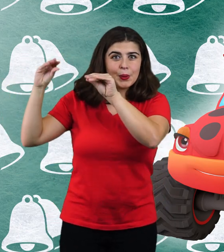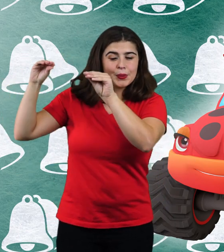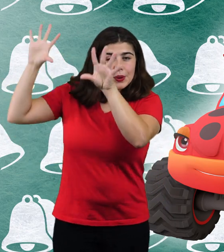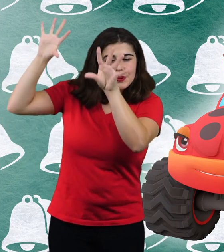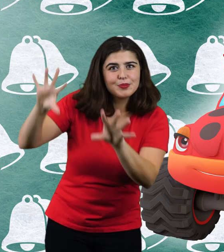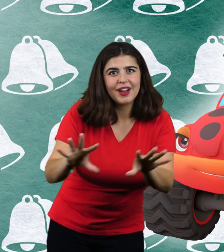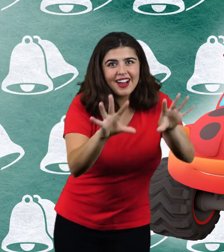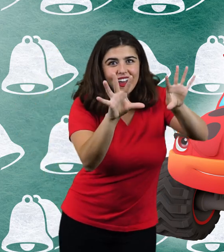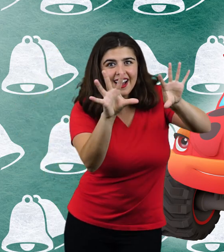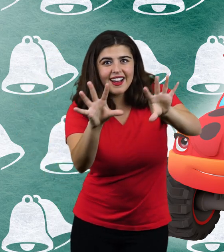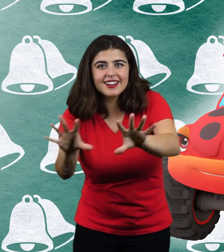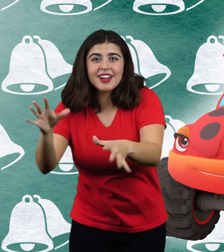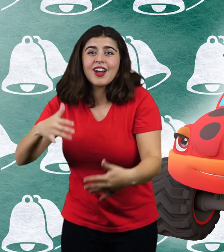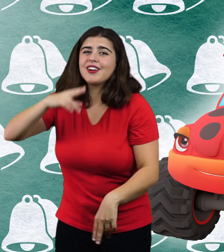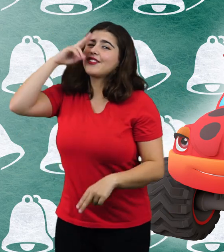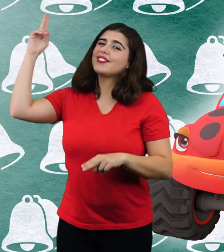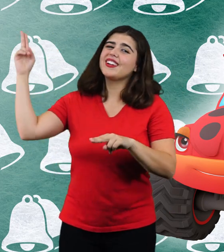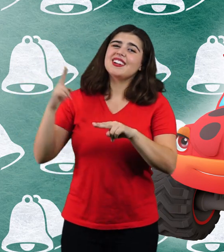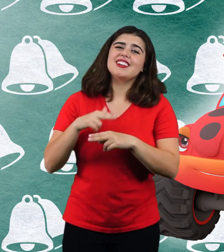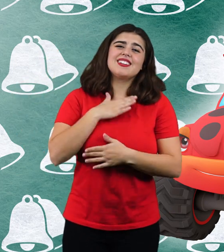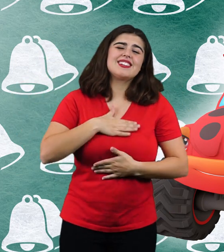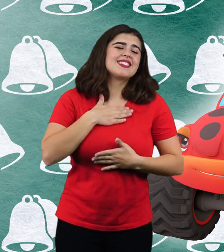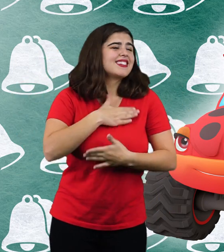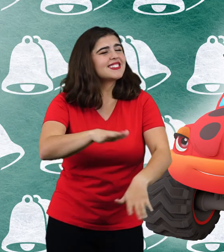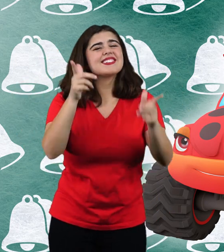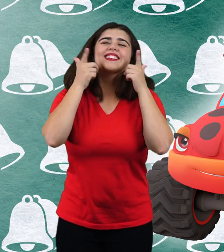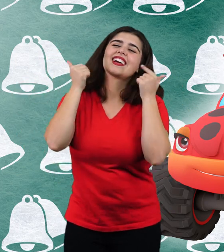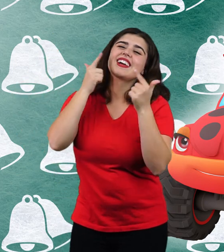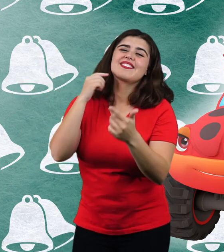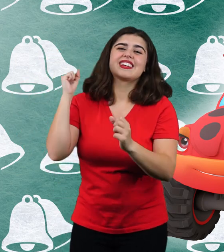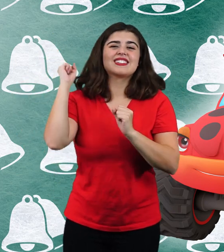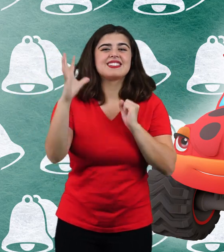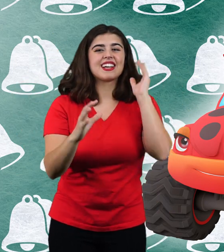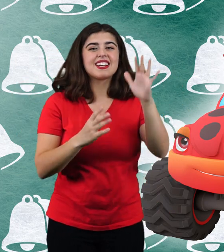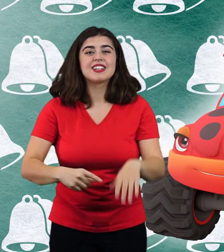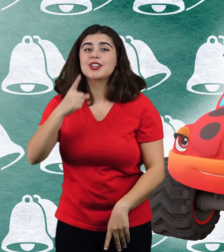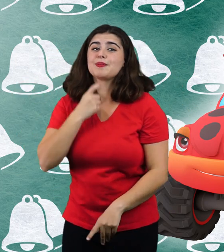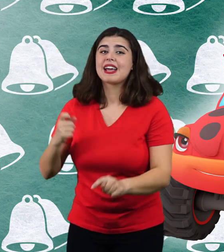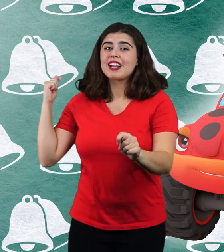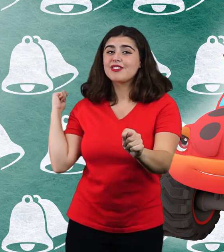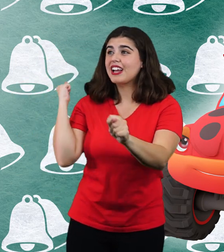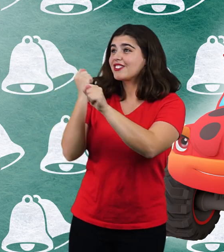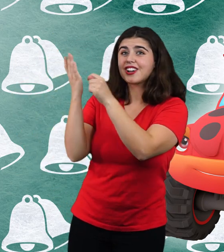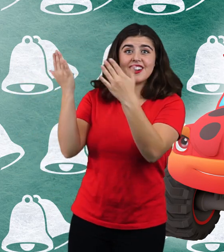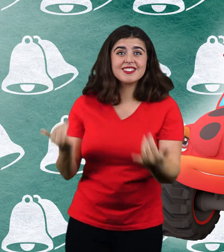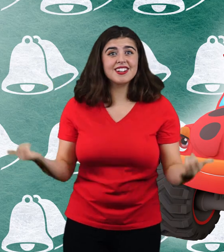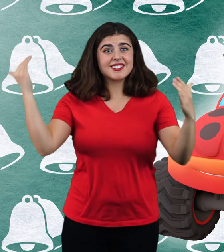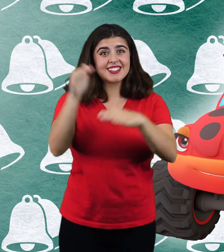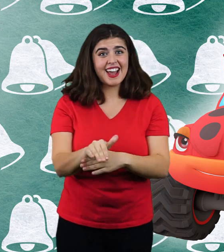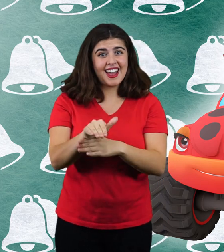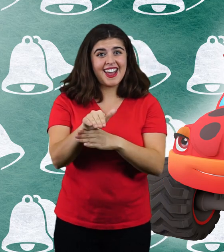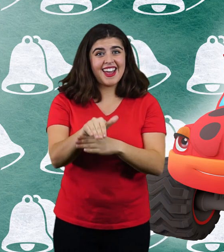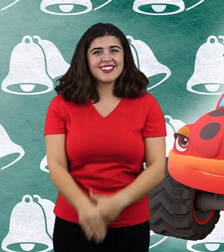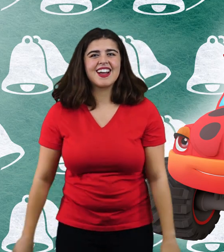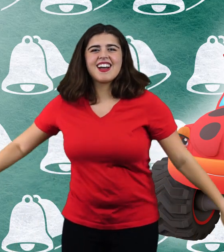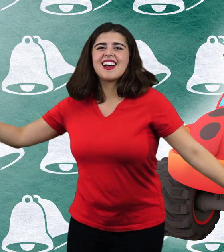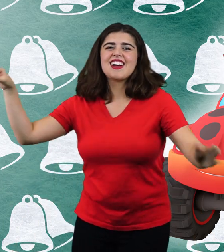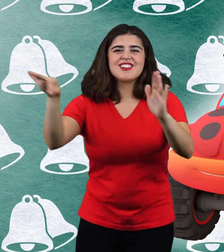light shine bright Oh, what fun it is to laugh and sing in the bright red truck tonight Oh,